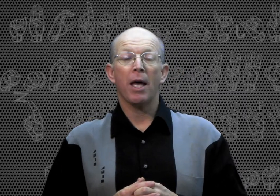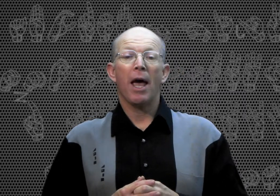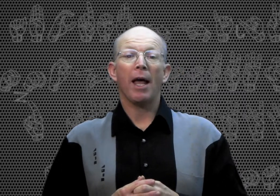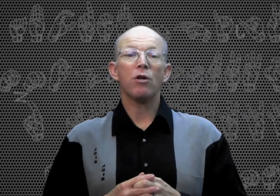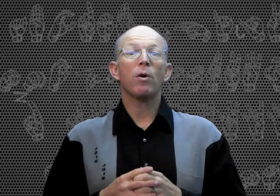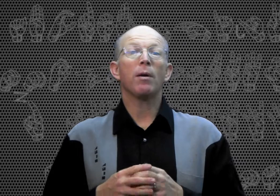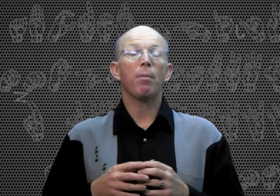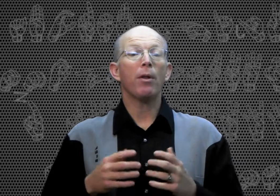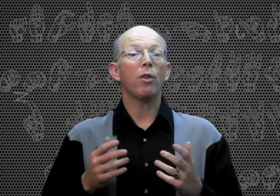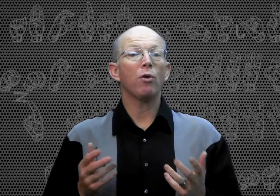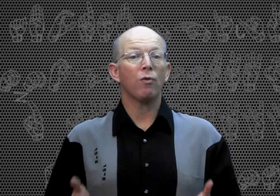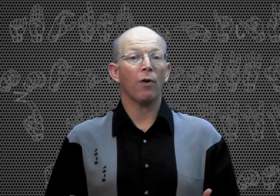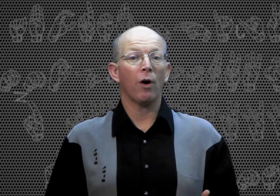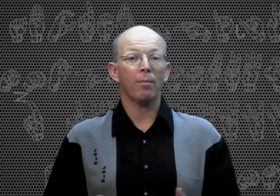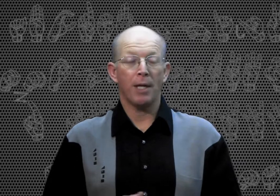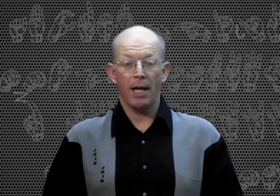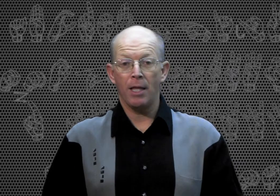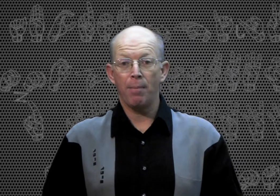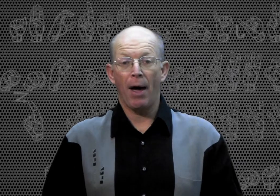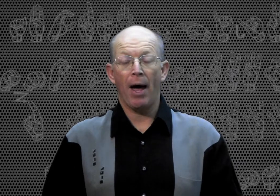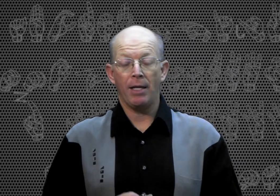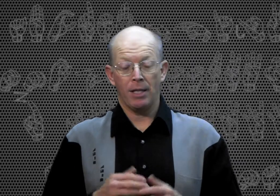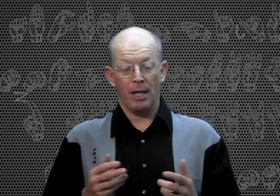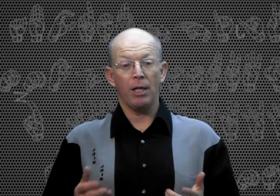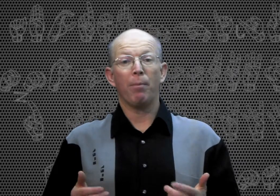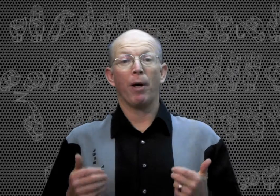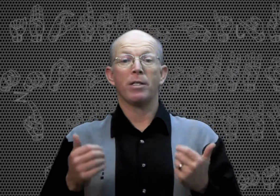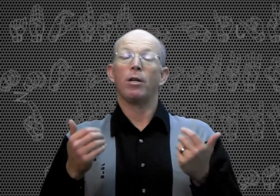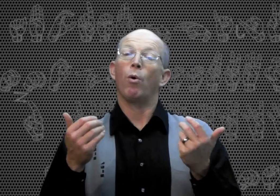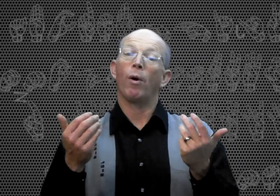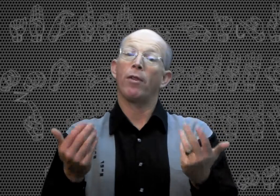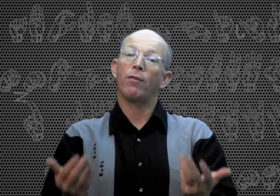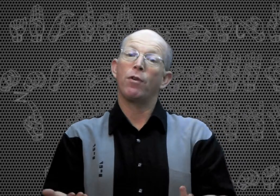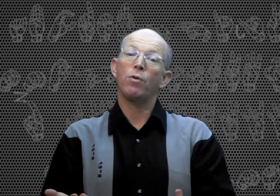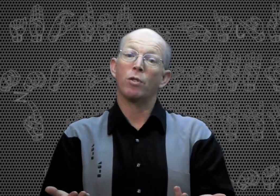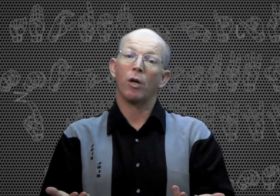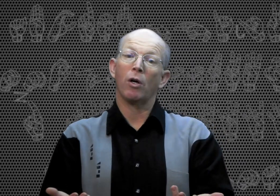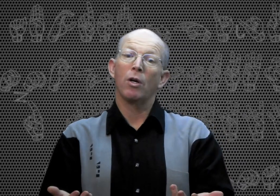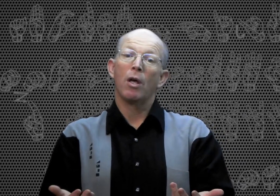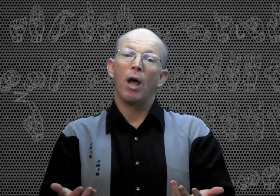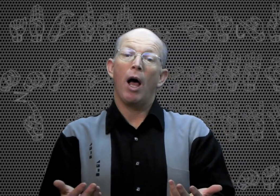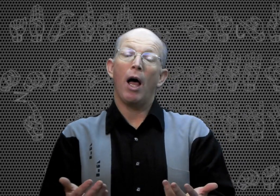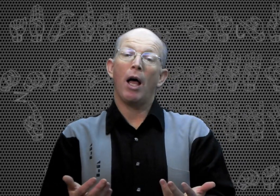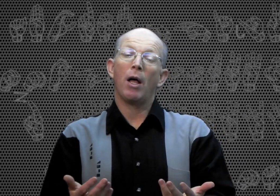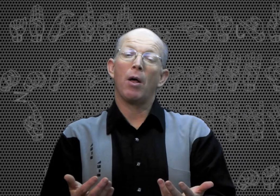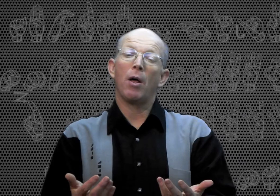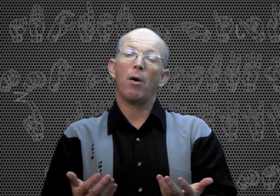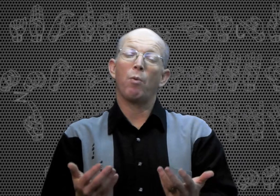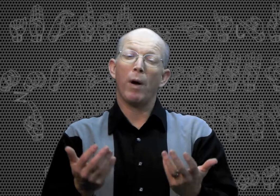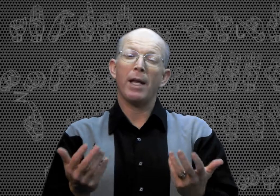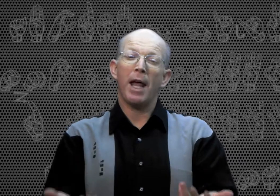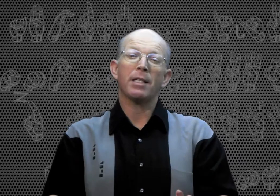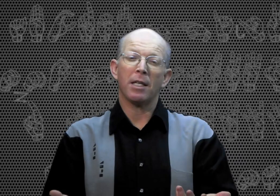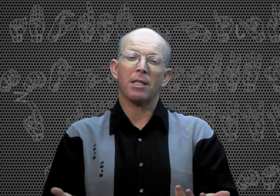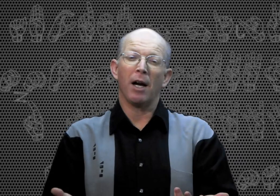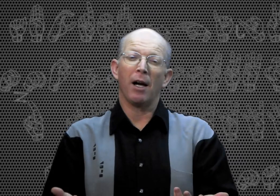and you can put those verbs in the past, in the present, or in the future when necessary.